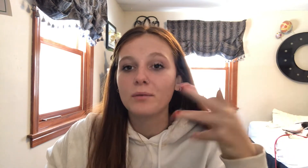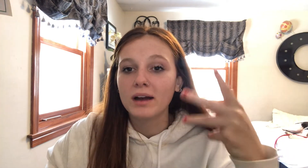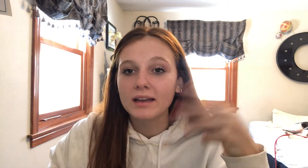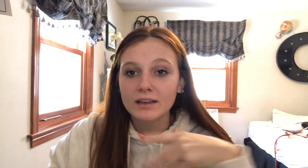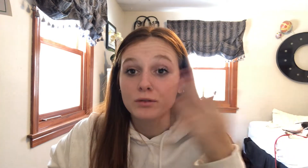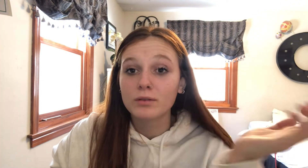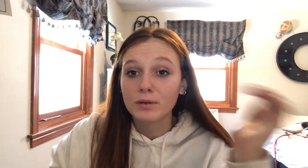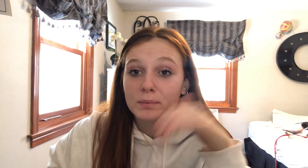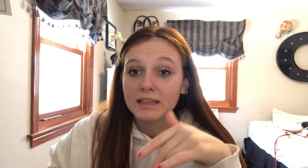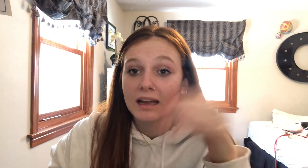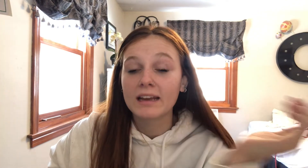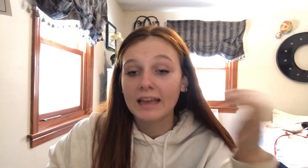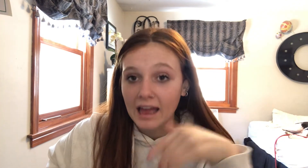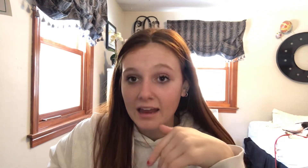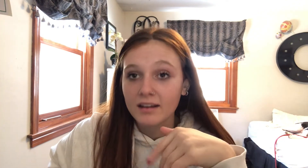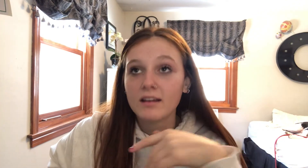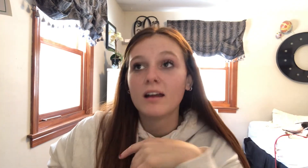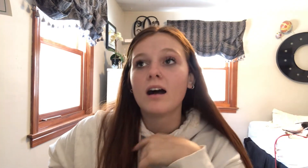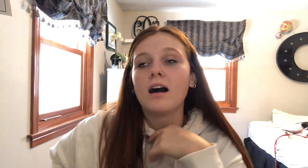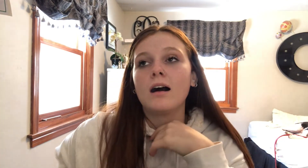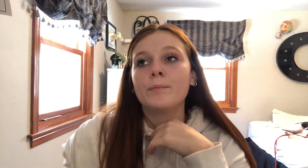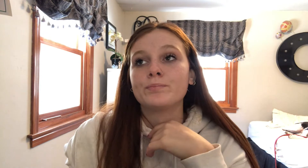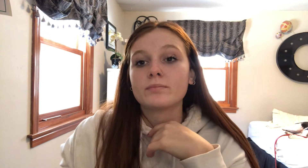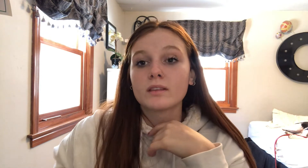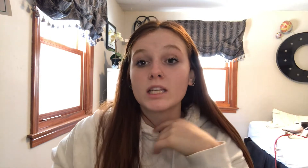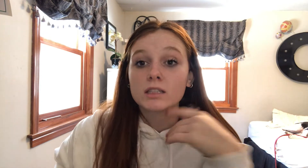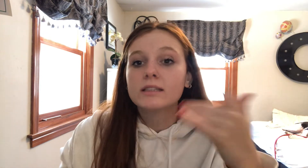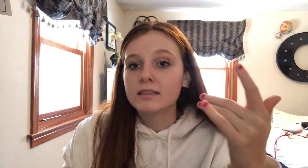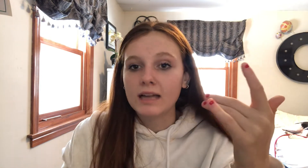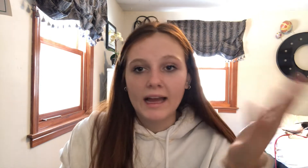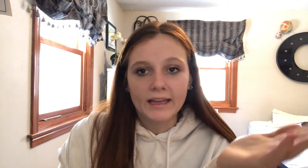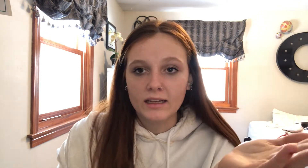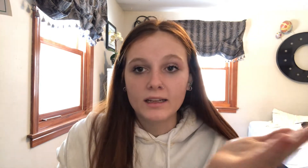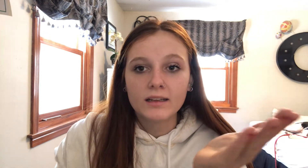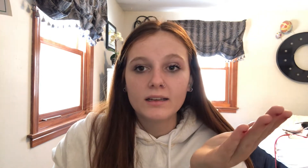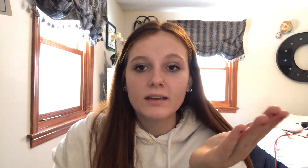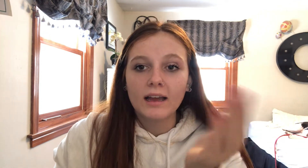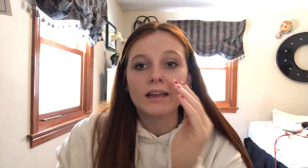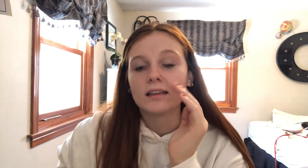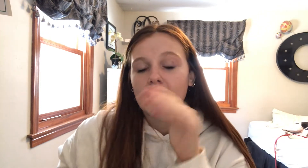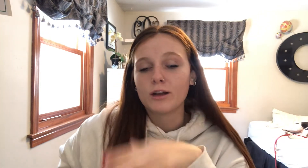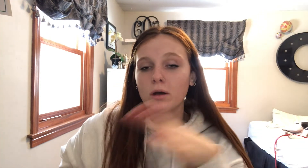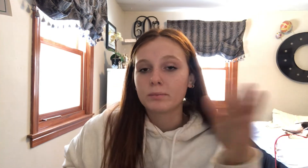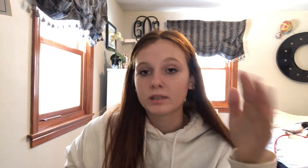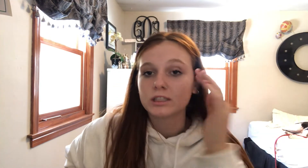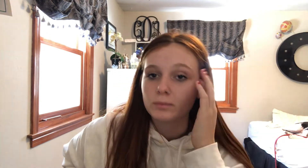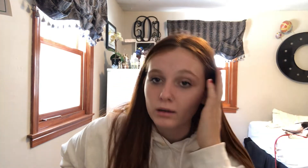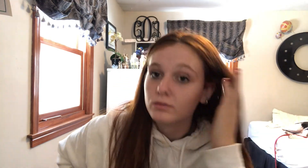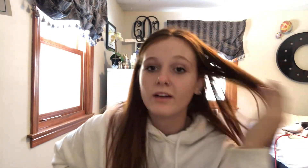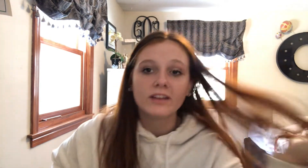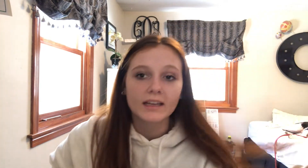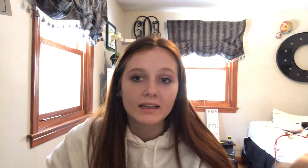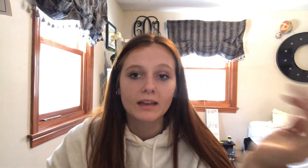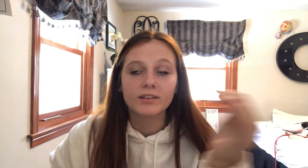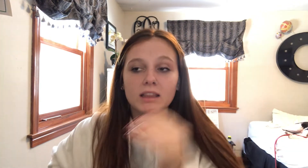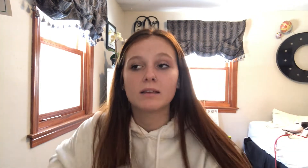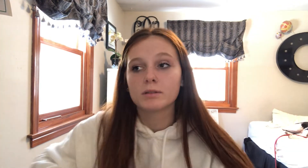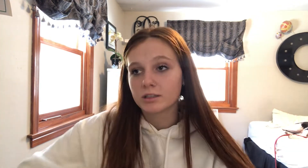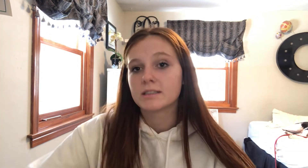What, can you repeat that again? Um, there's days that I hate it. And like, I know I preach about loving it and everything, but there's days